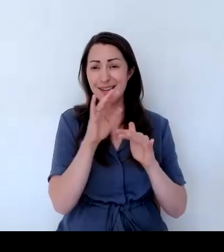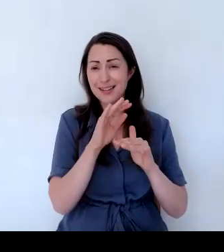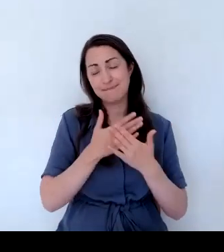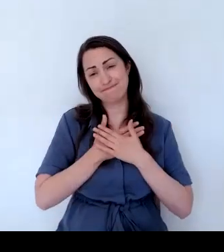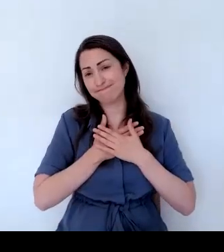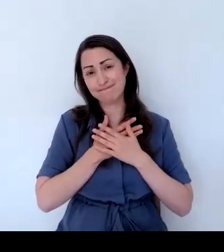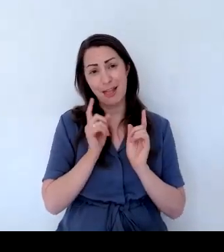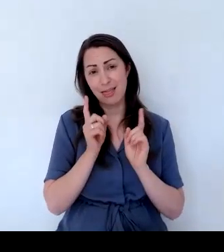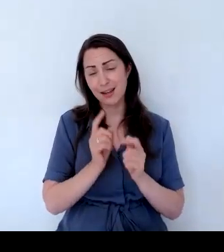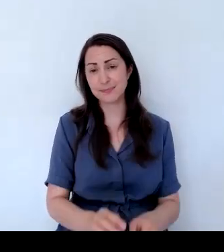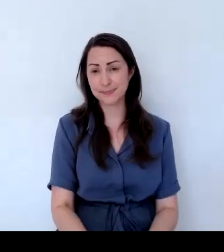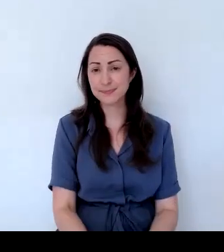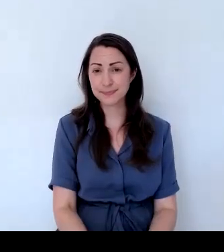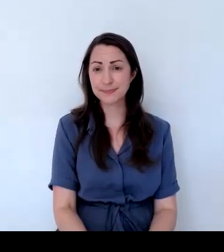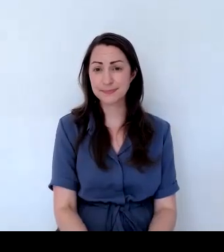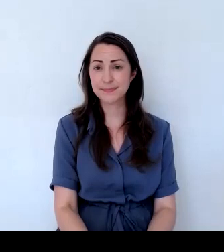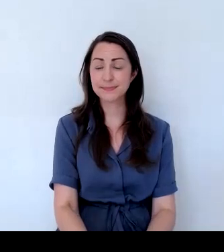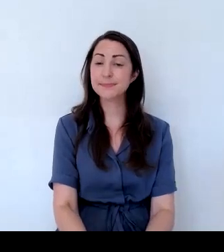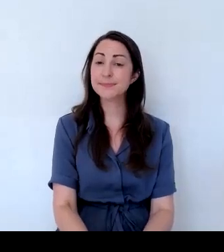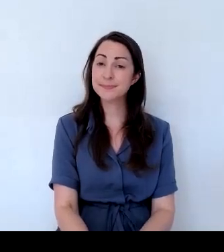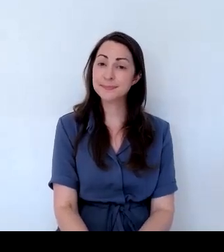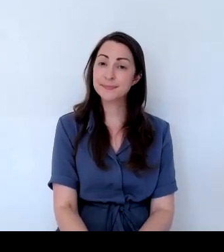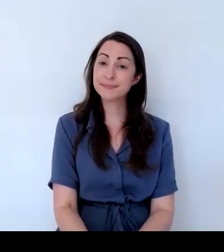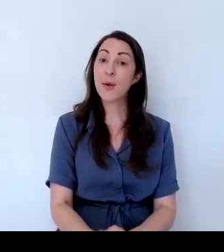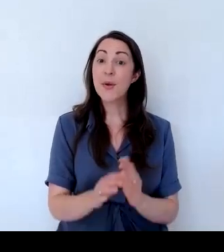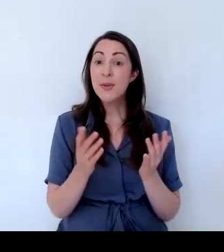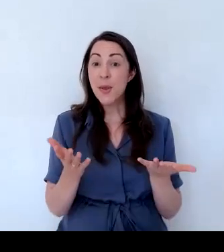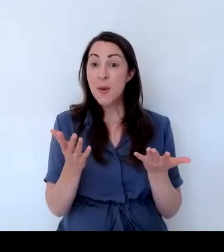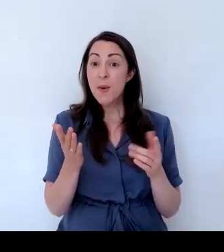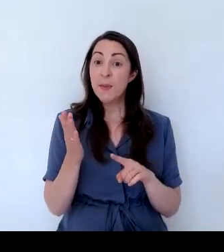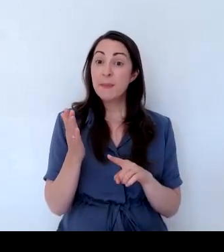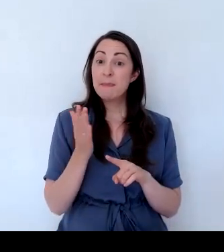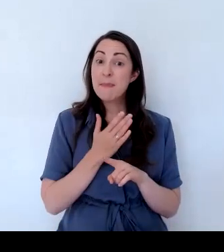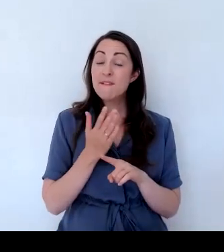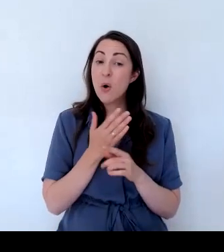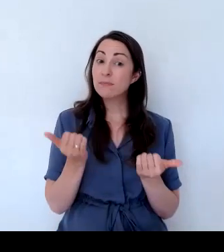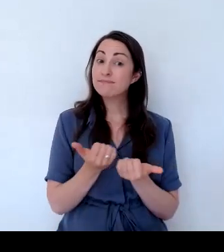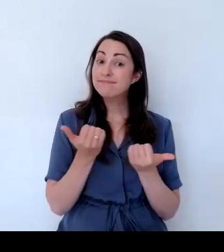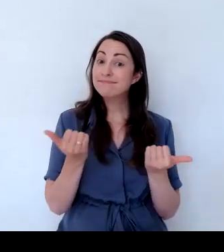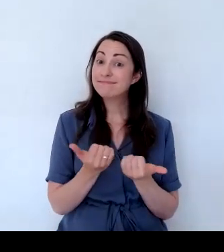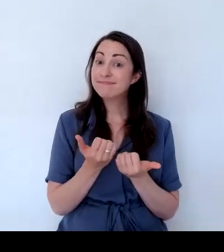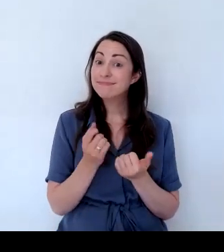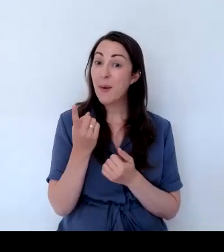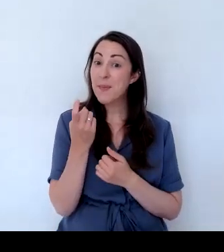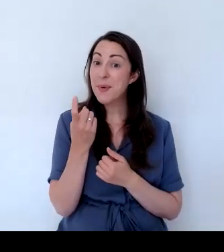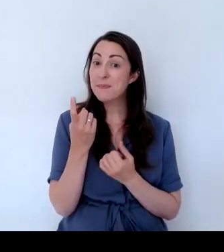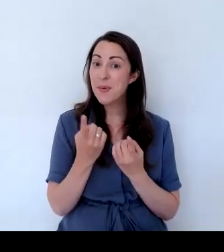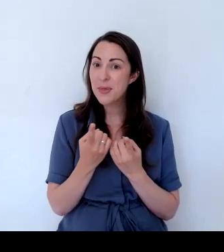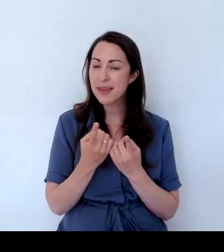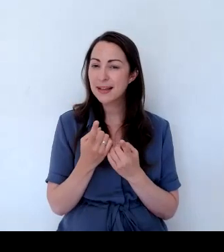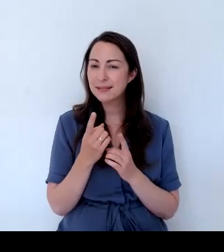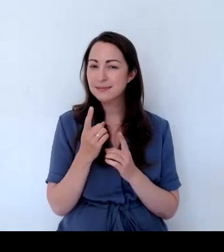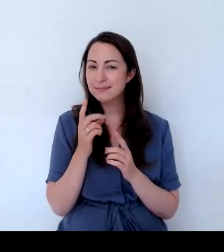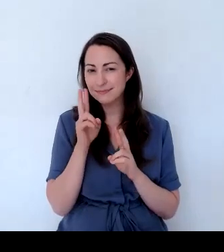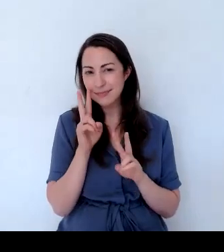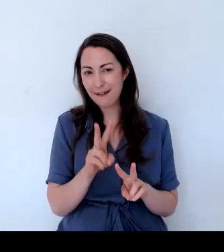OK, so just before we go, I'll just draw your attention to this hanging basket that I made. I think last